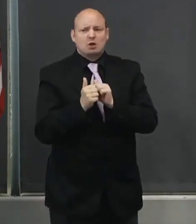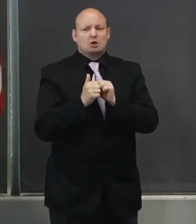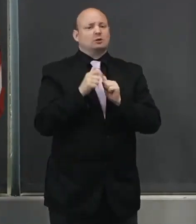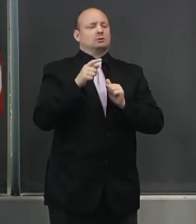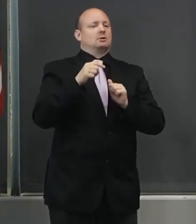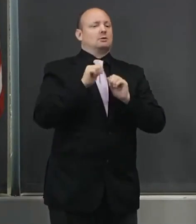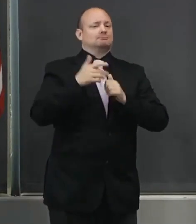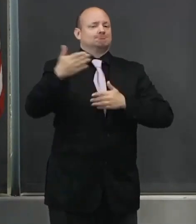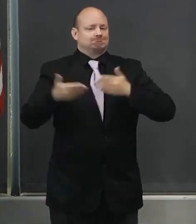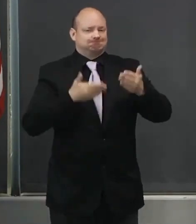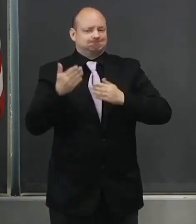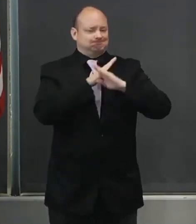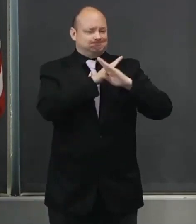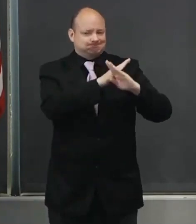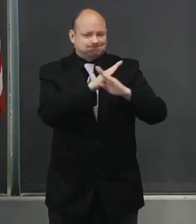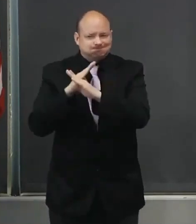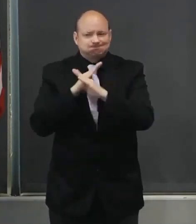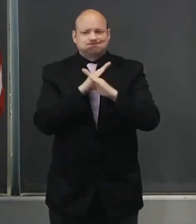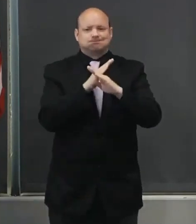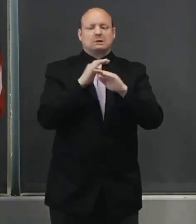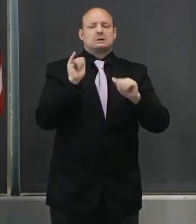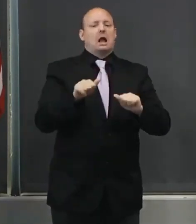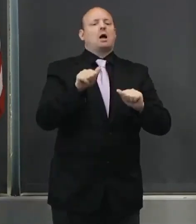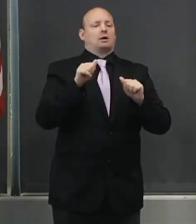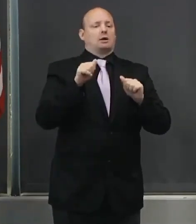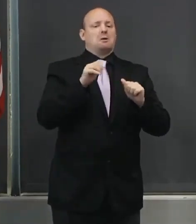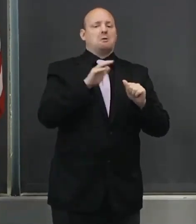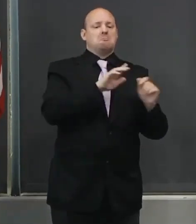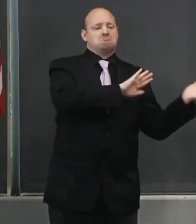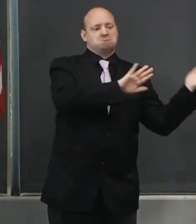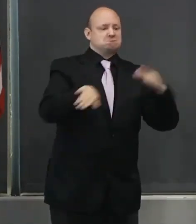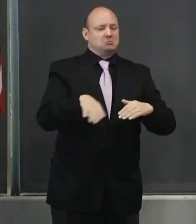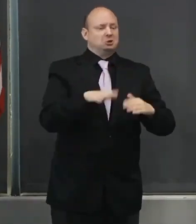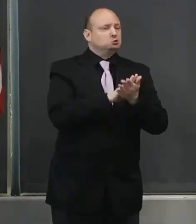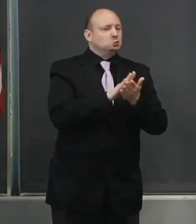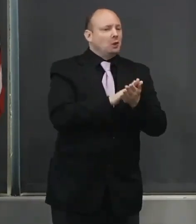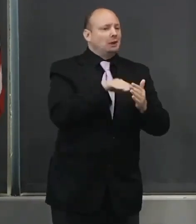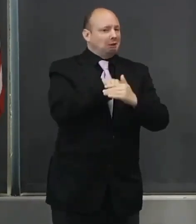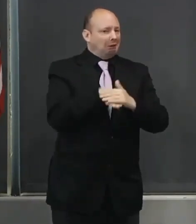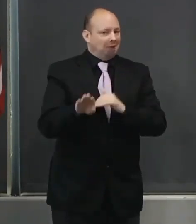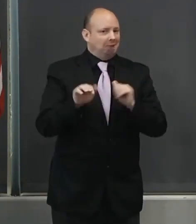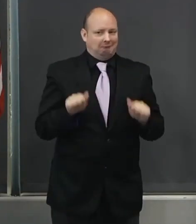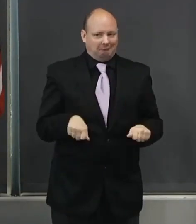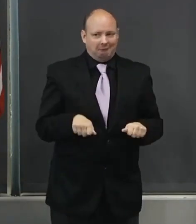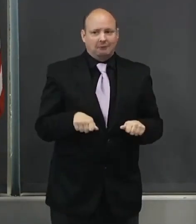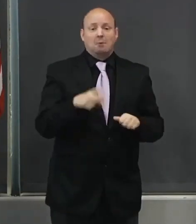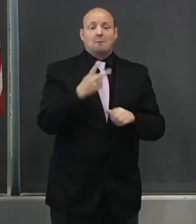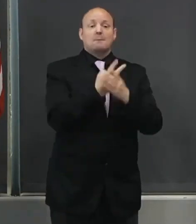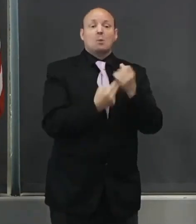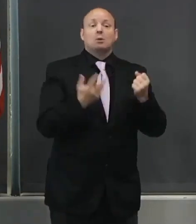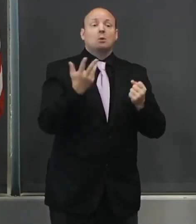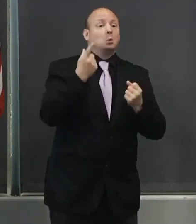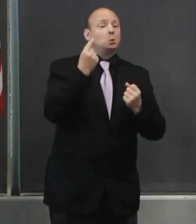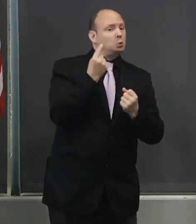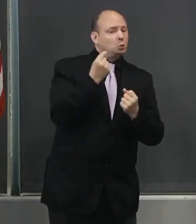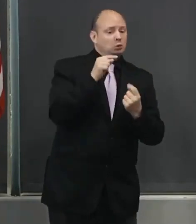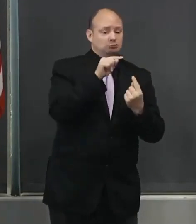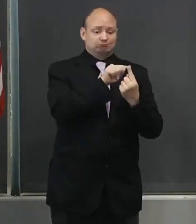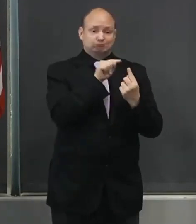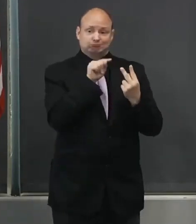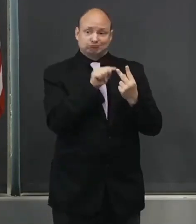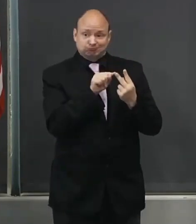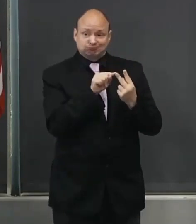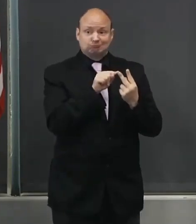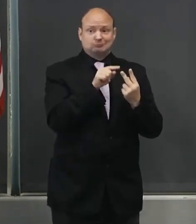return to in-person instruction. Both of these things are true. Good schools improve health.